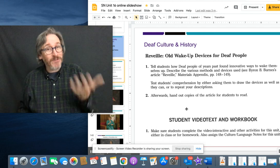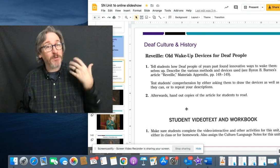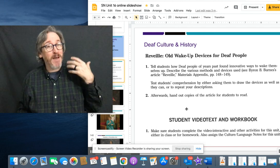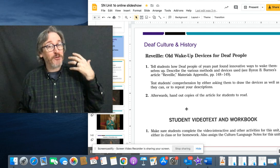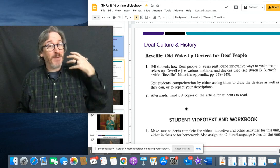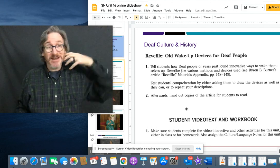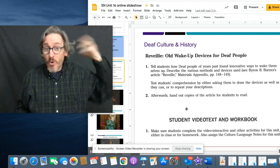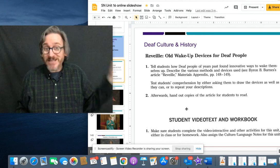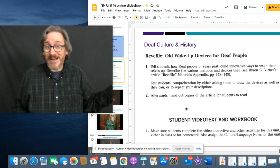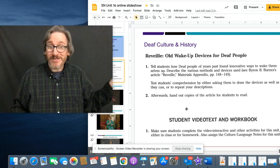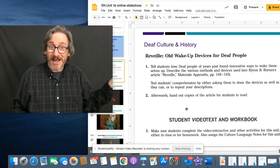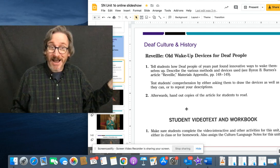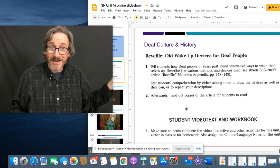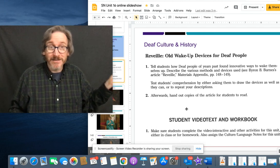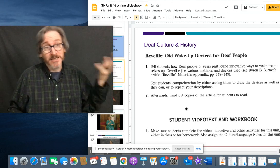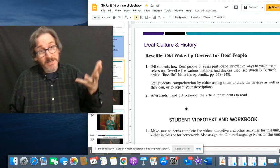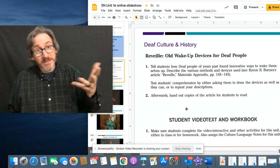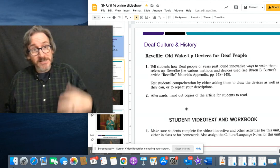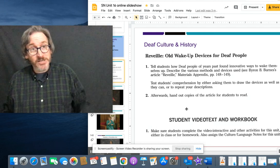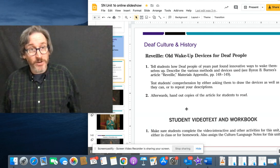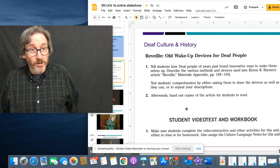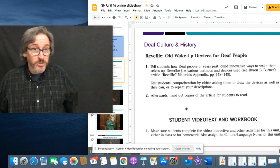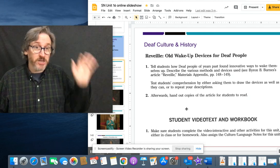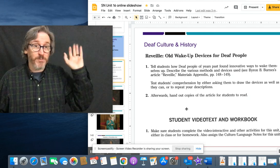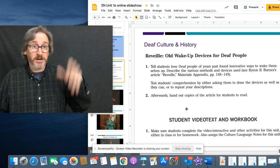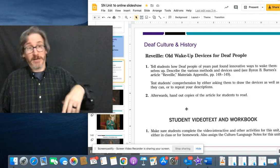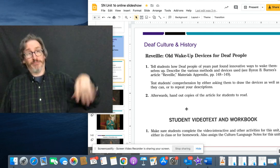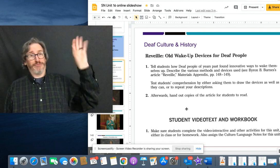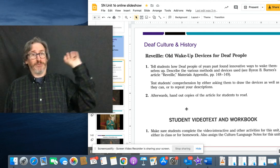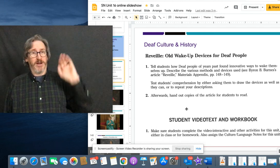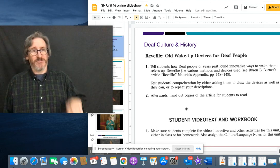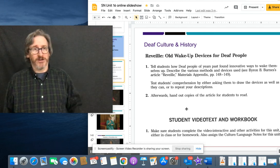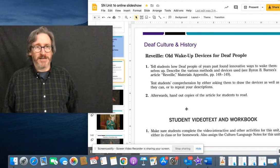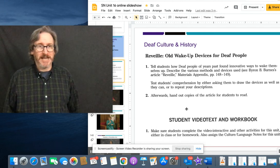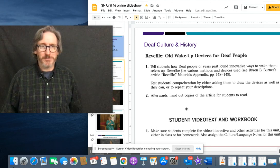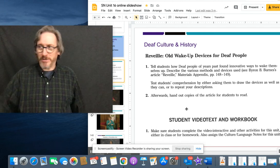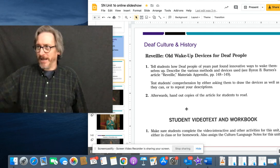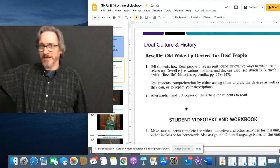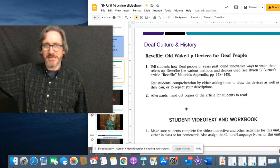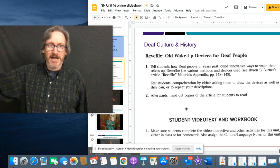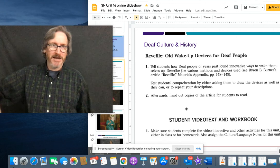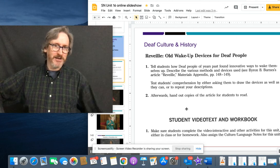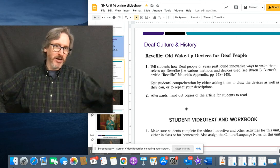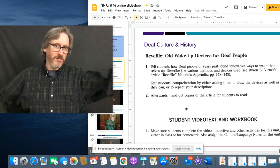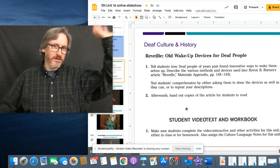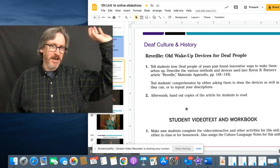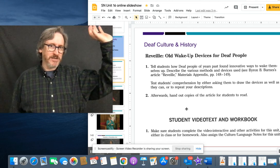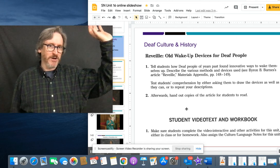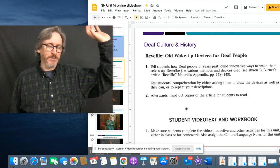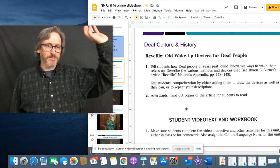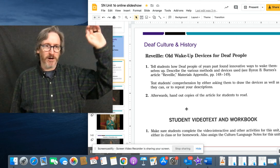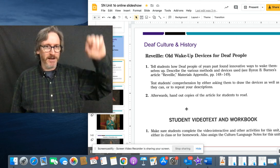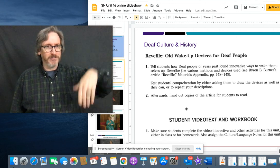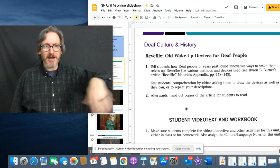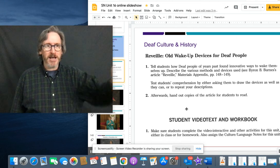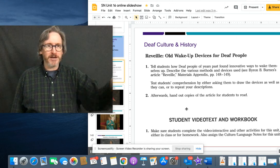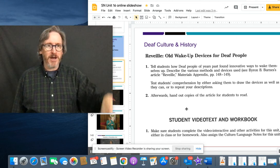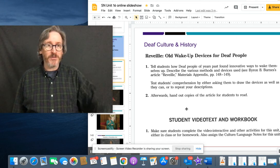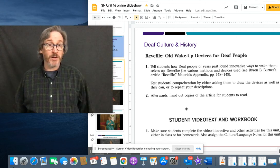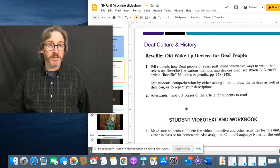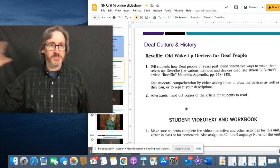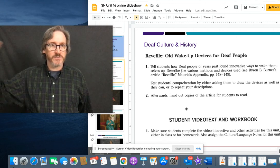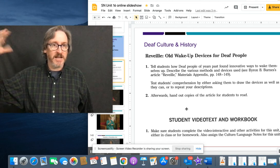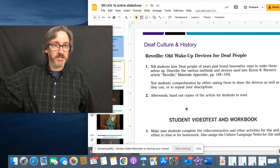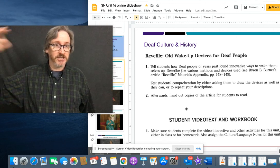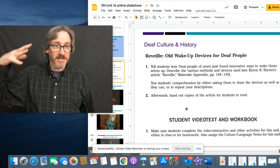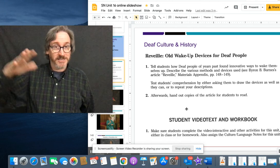again, they weren't bothered by noise outside. So, you know, dogs barking, whatever, kids playing outside, you know, next door neighbors partying, not going to